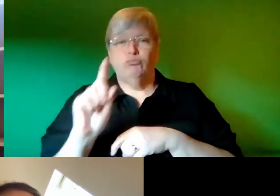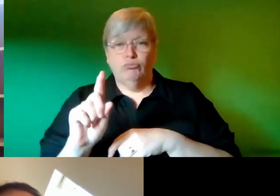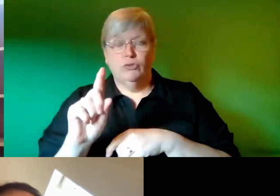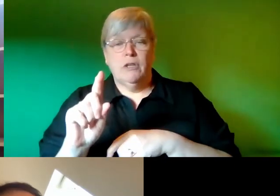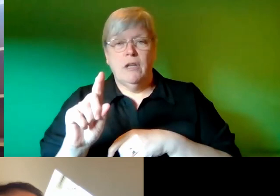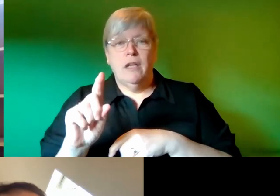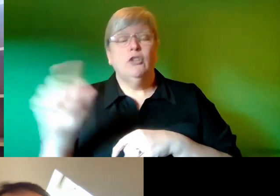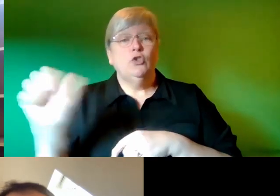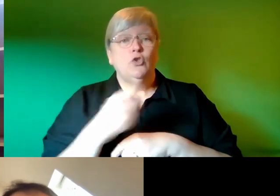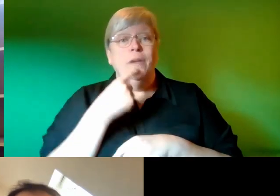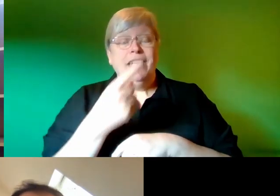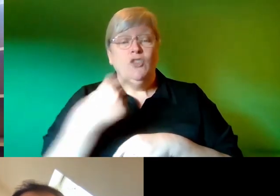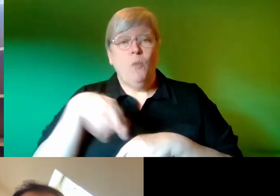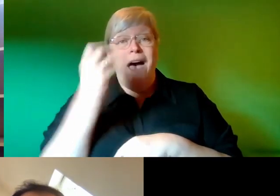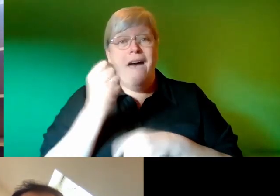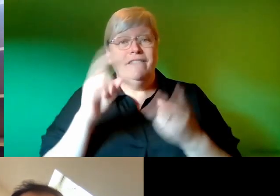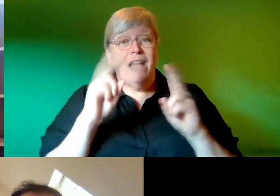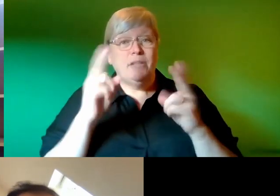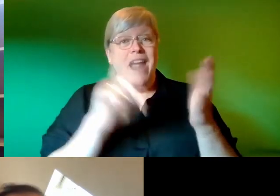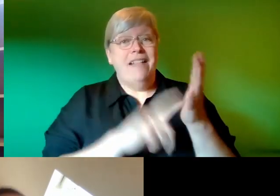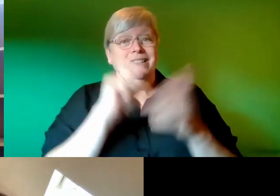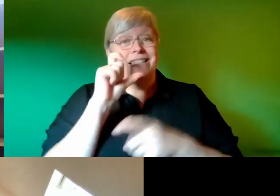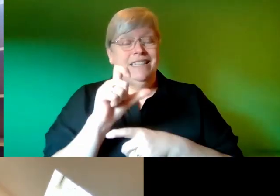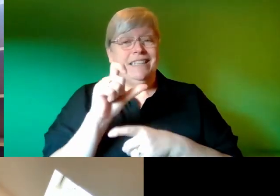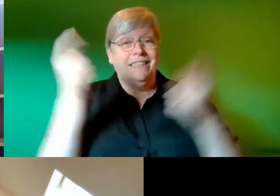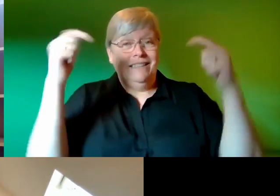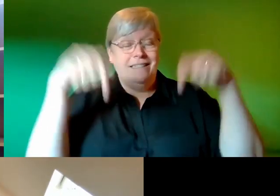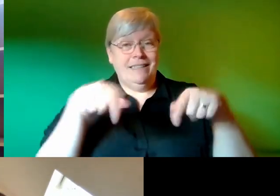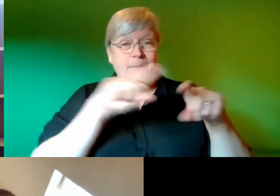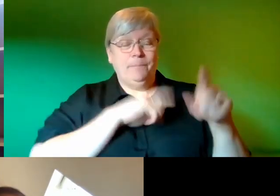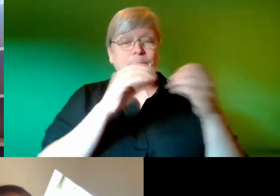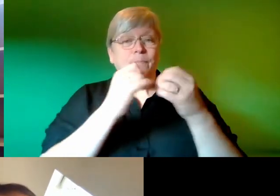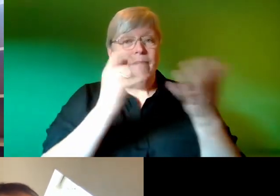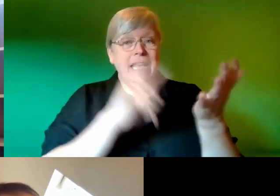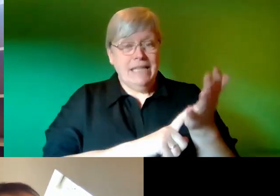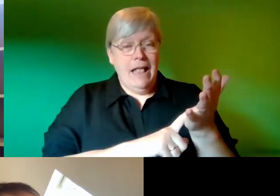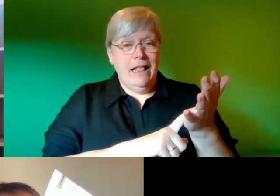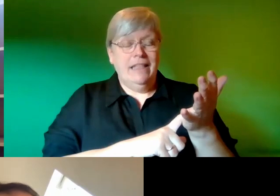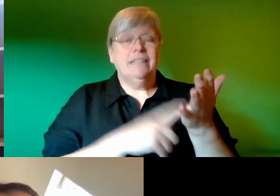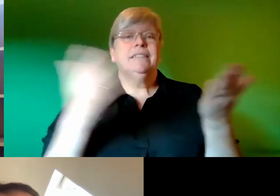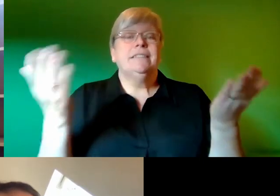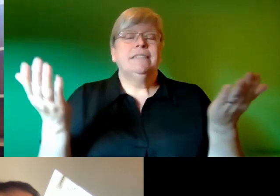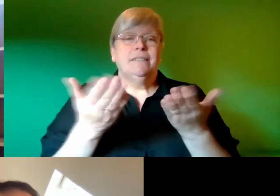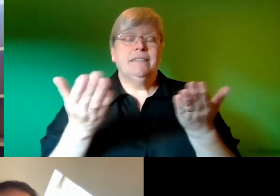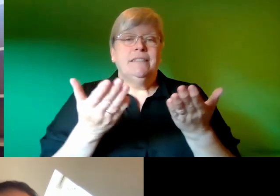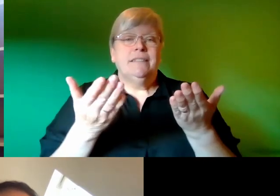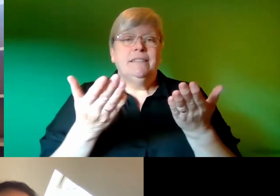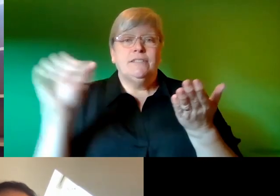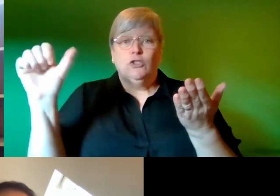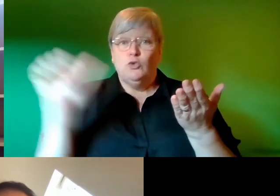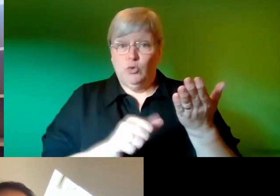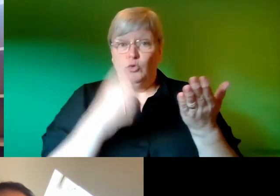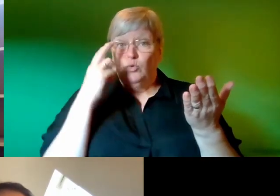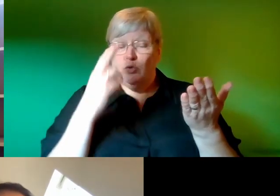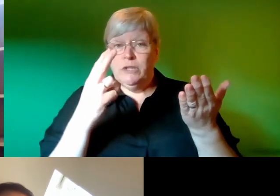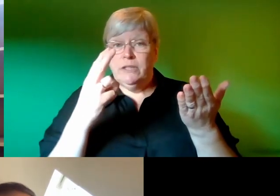also that we have Leslie Creera here for BSL interpretation today and you should be able to